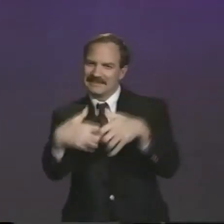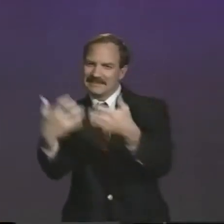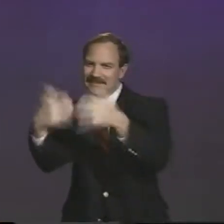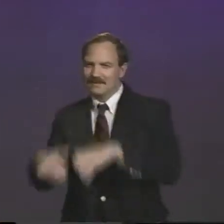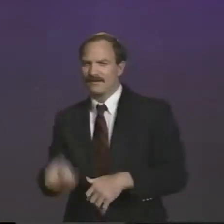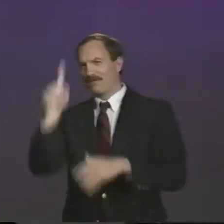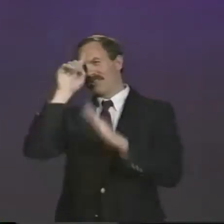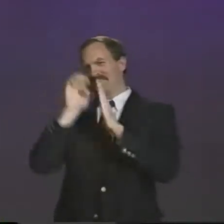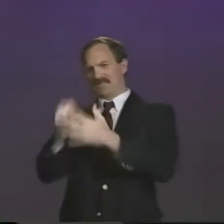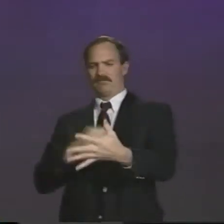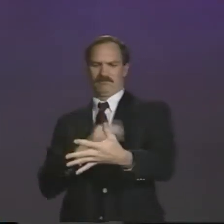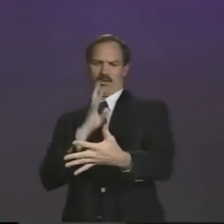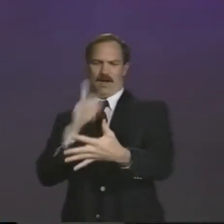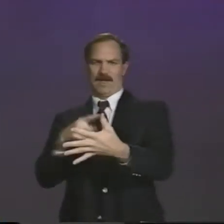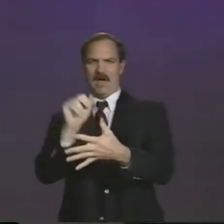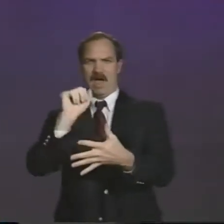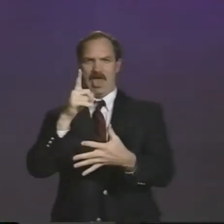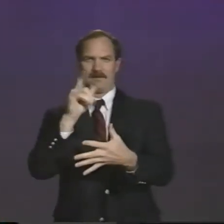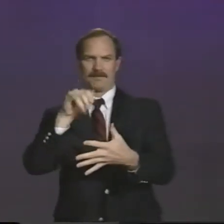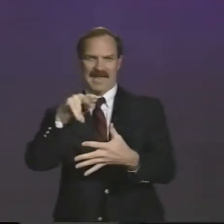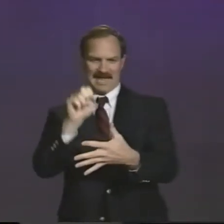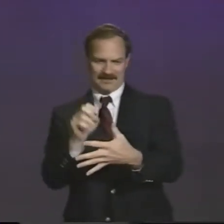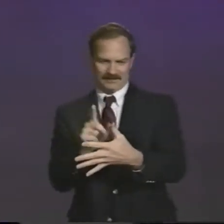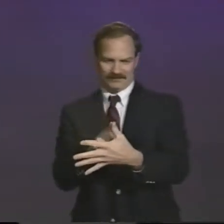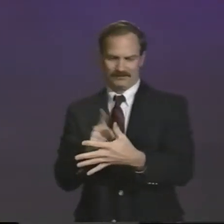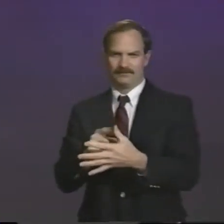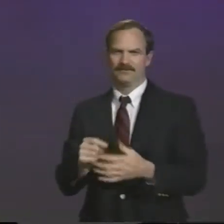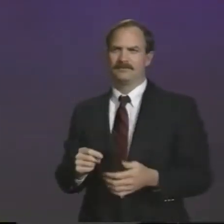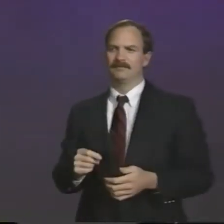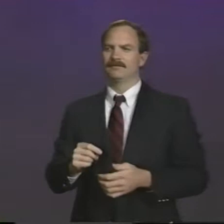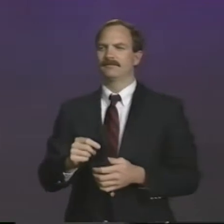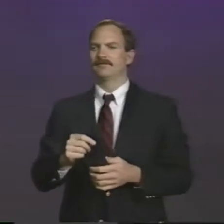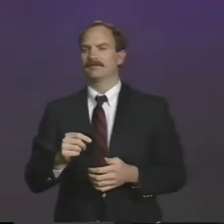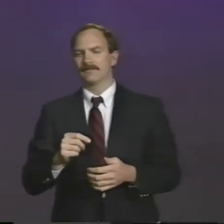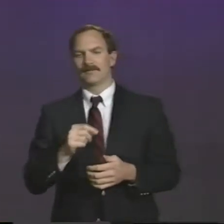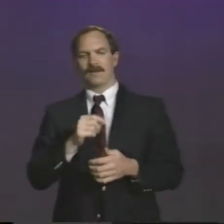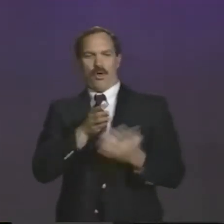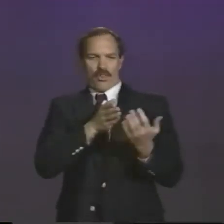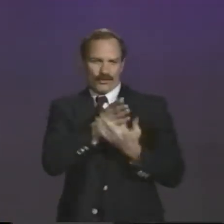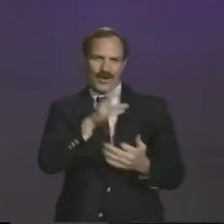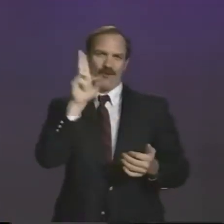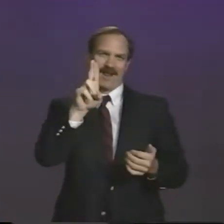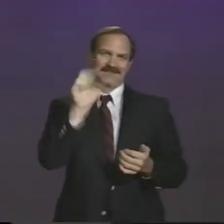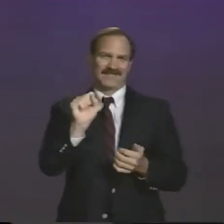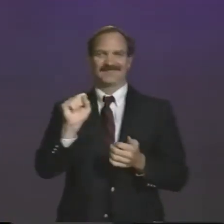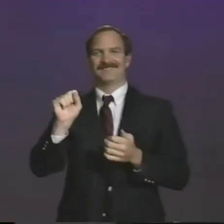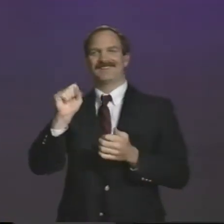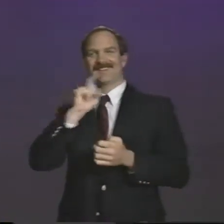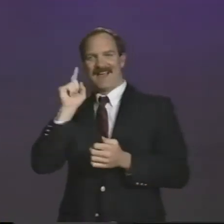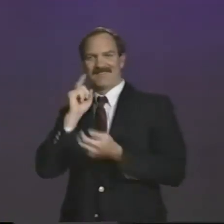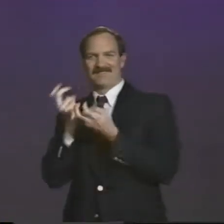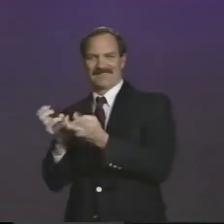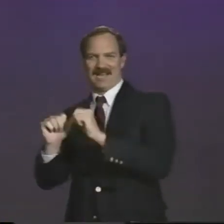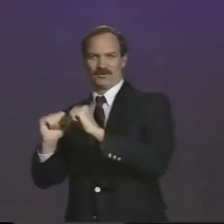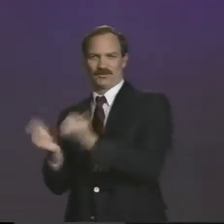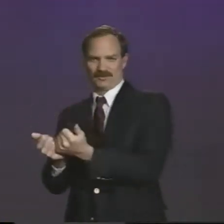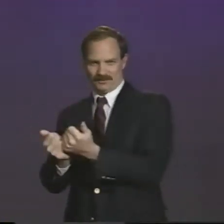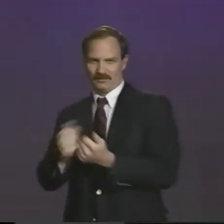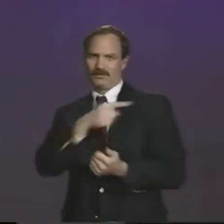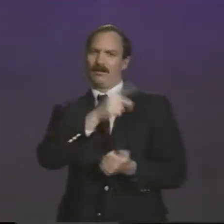responsibility to coordinate all the tryouts for each of these categories. For example, in the Alpine category, through the United States